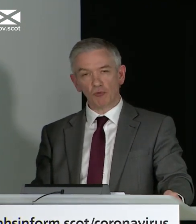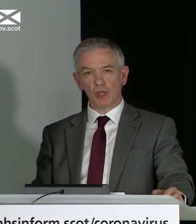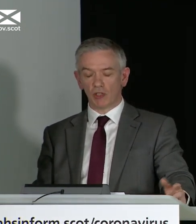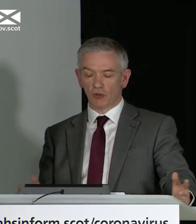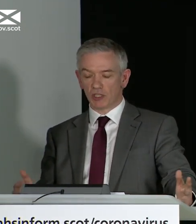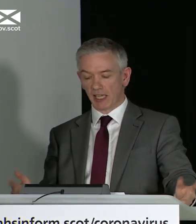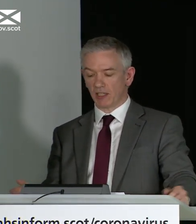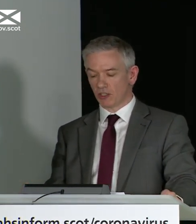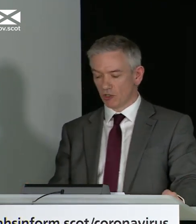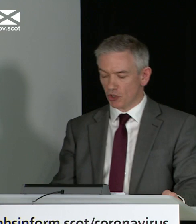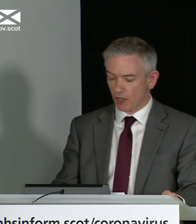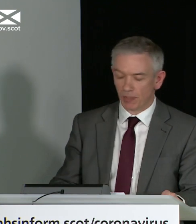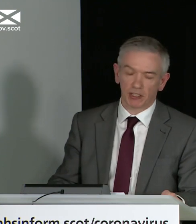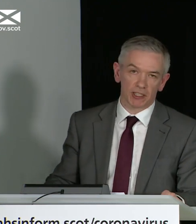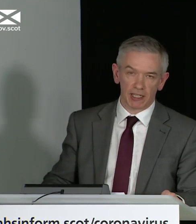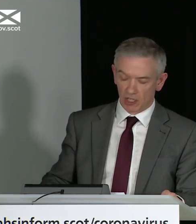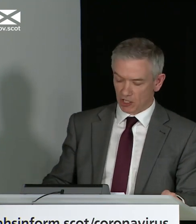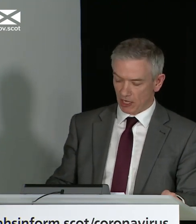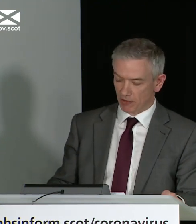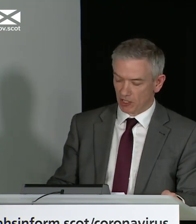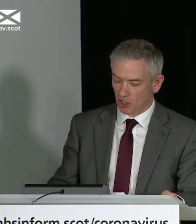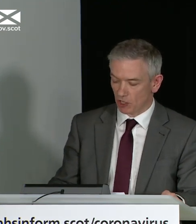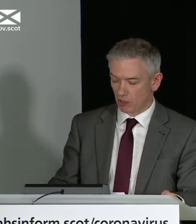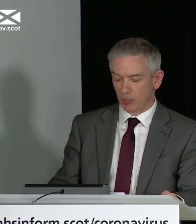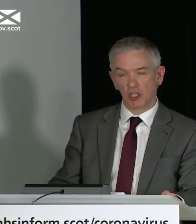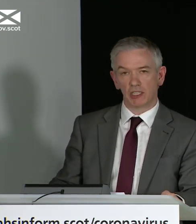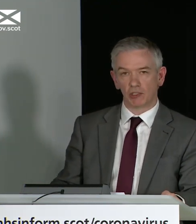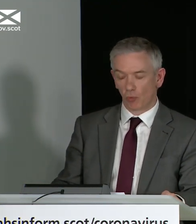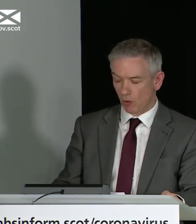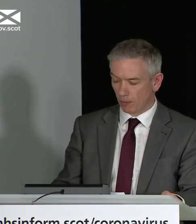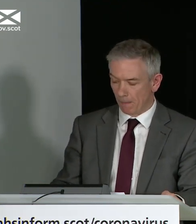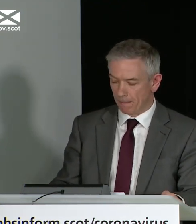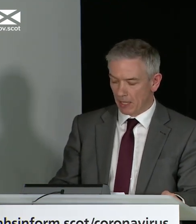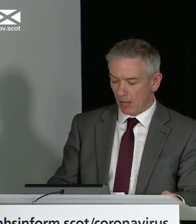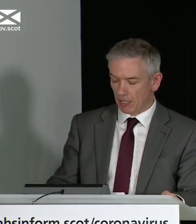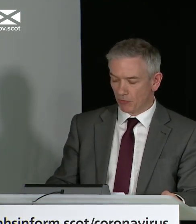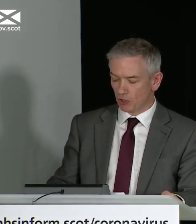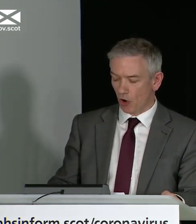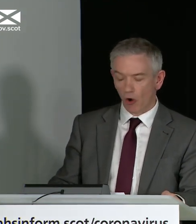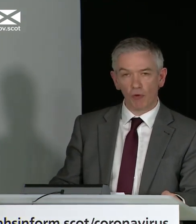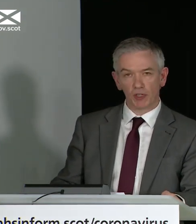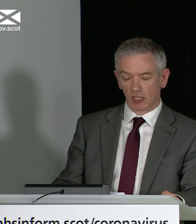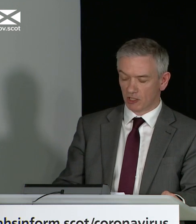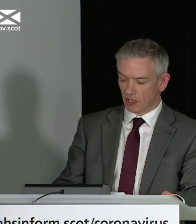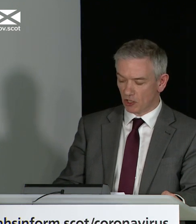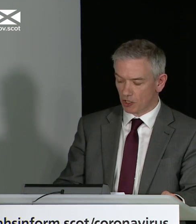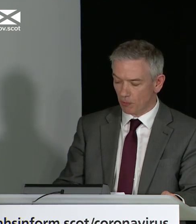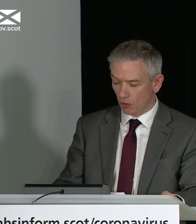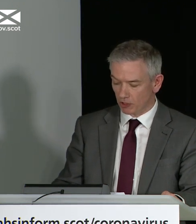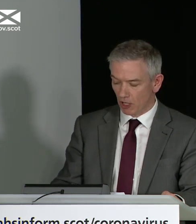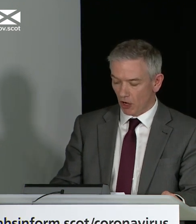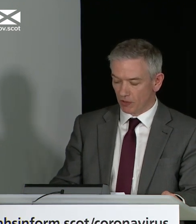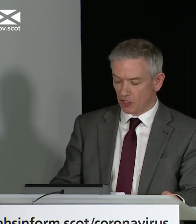Anything we can do together to reduce the impact on NHS services just now is appreciated and welcome. I'm grateful to you all for your continued